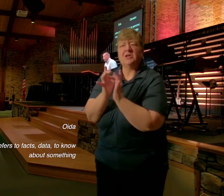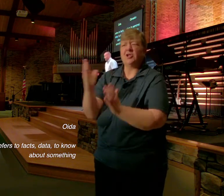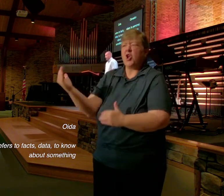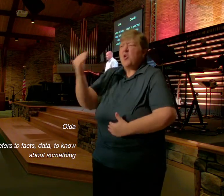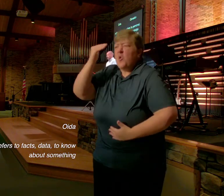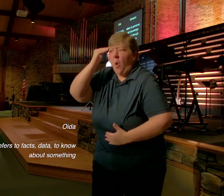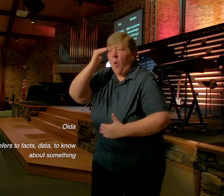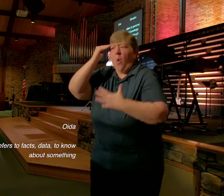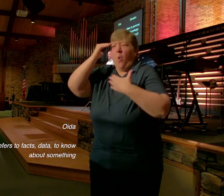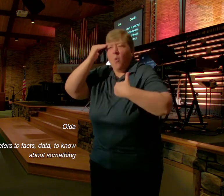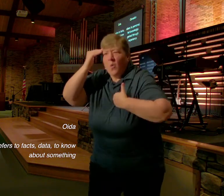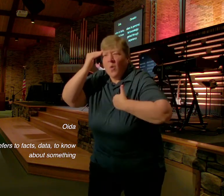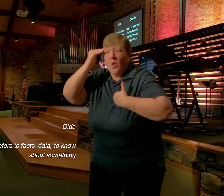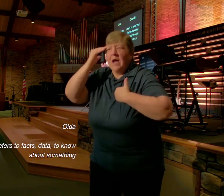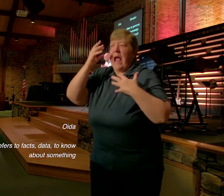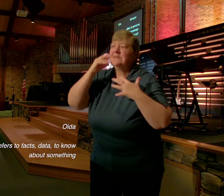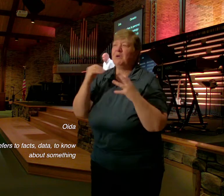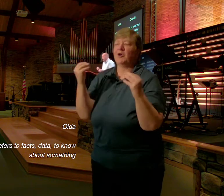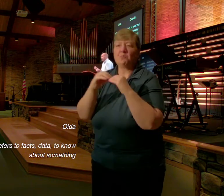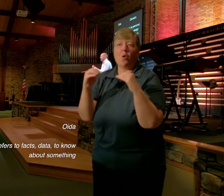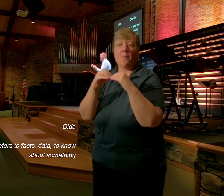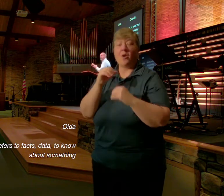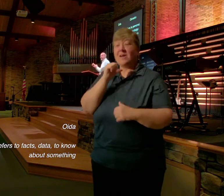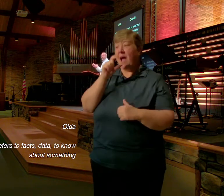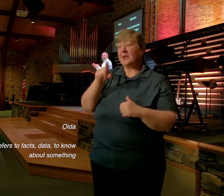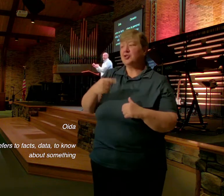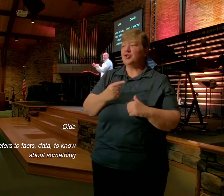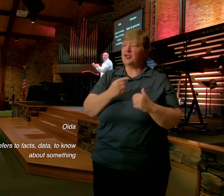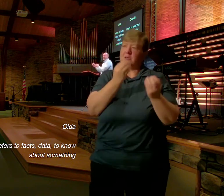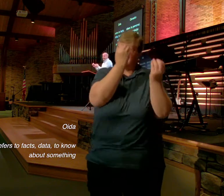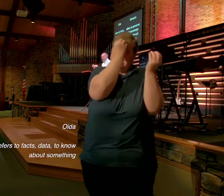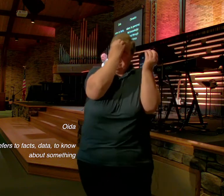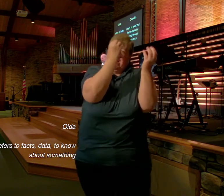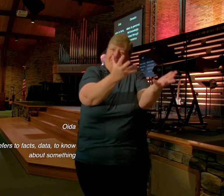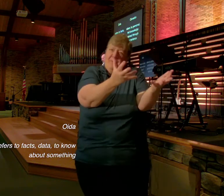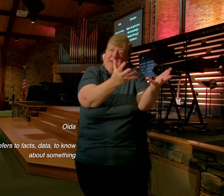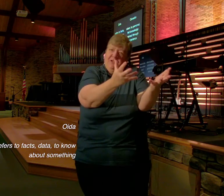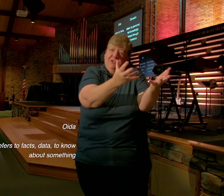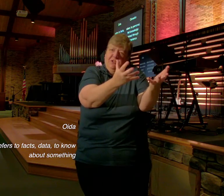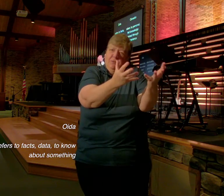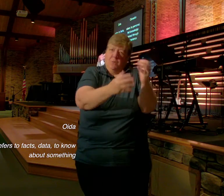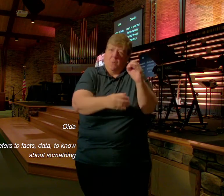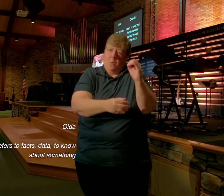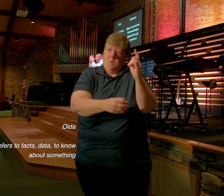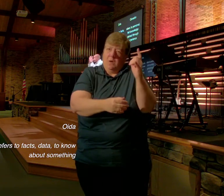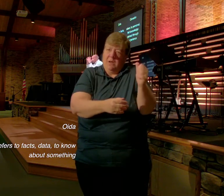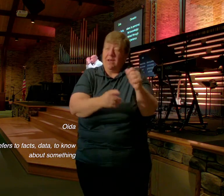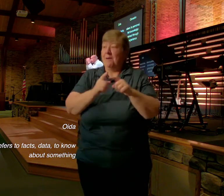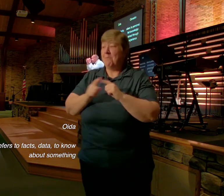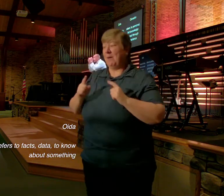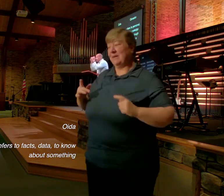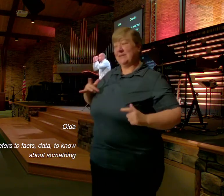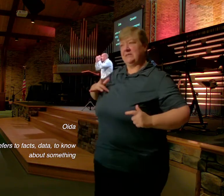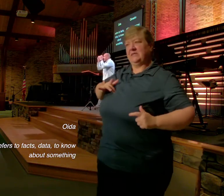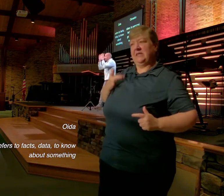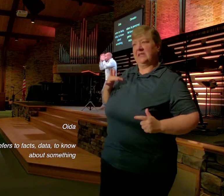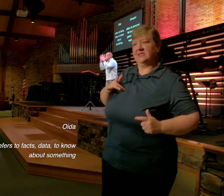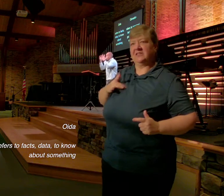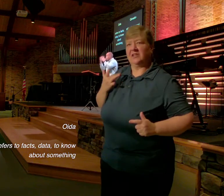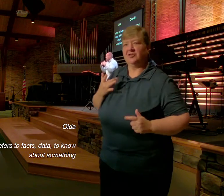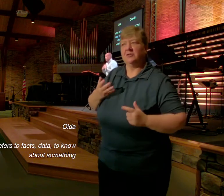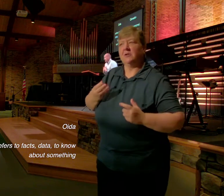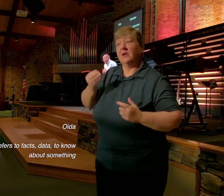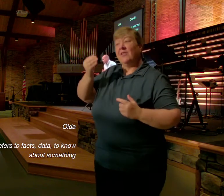Where it's It's not just Information But it's Sensation That the spirit Moves The